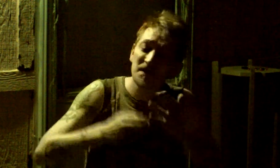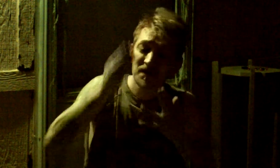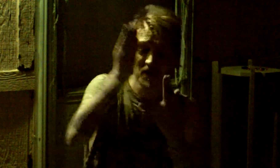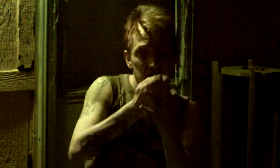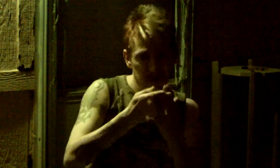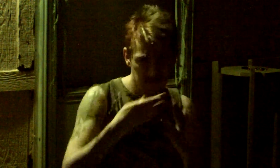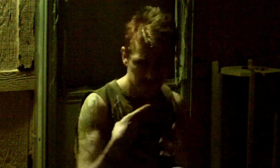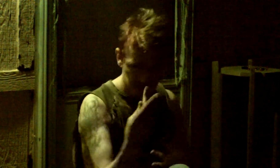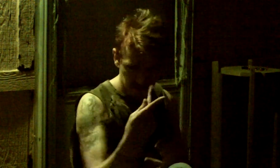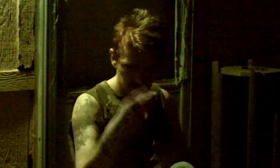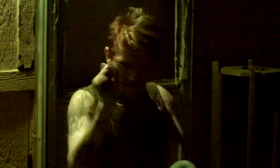do.